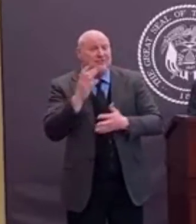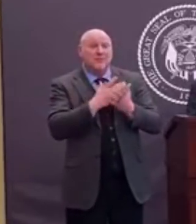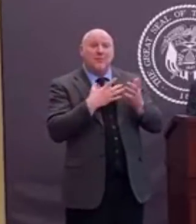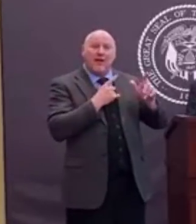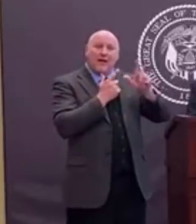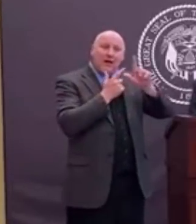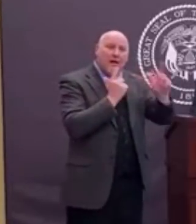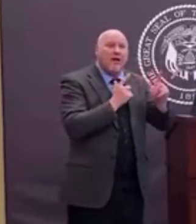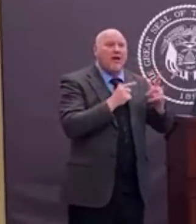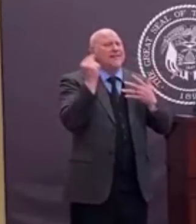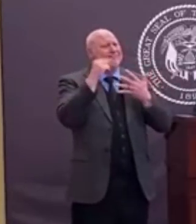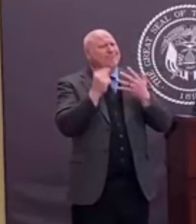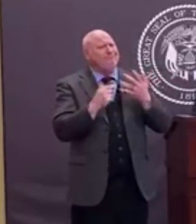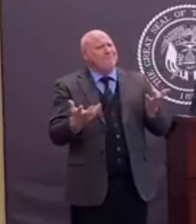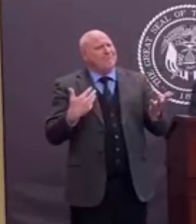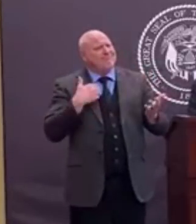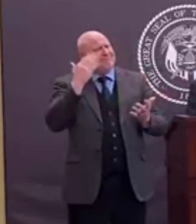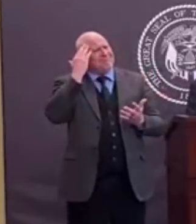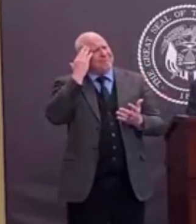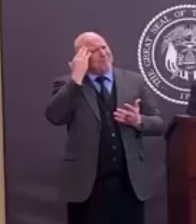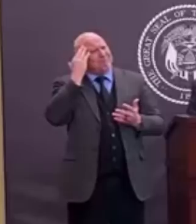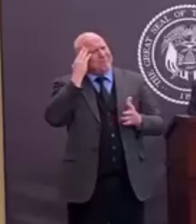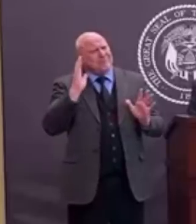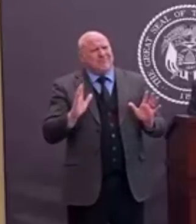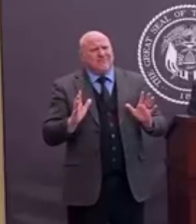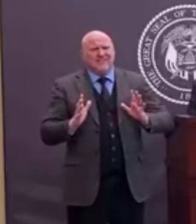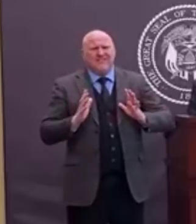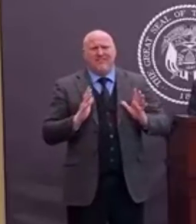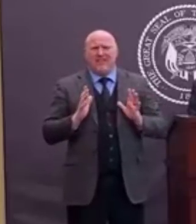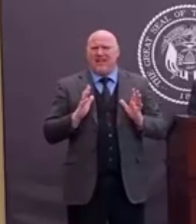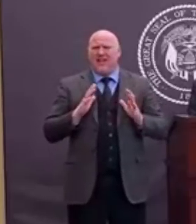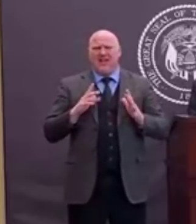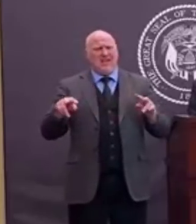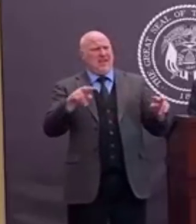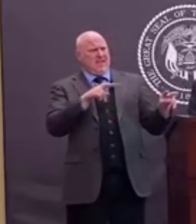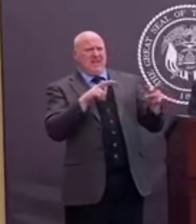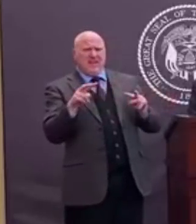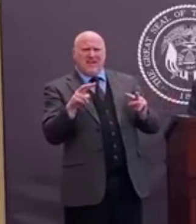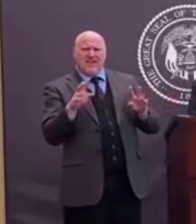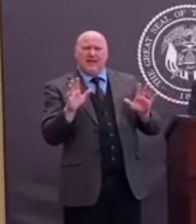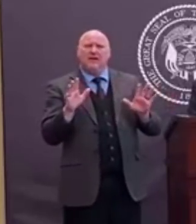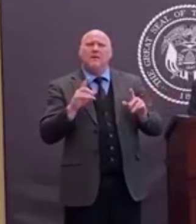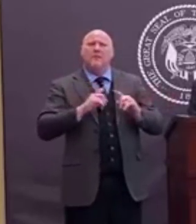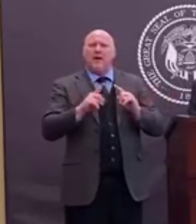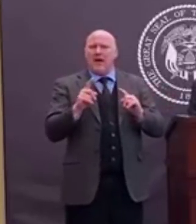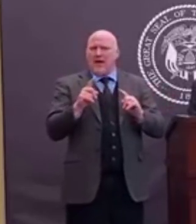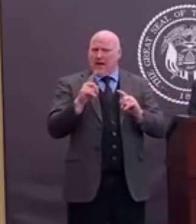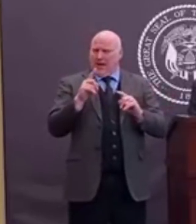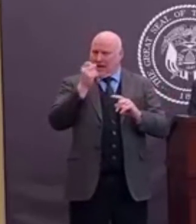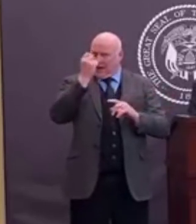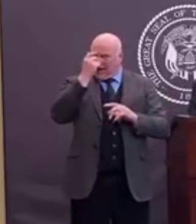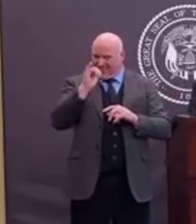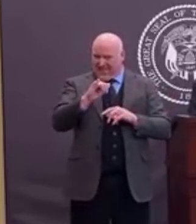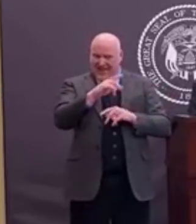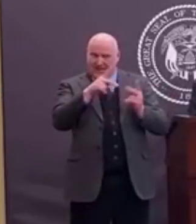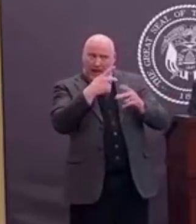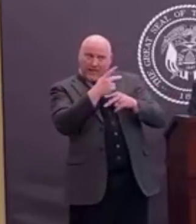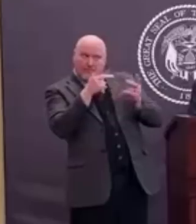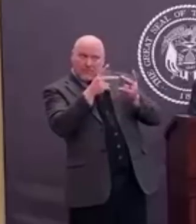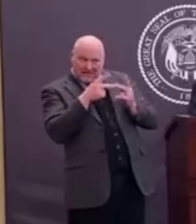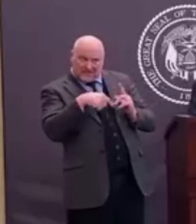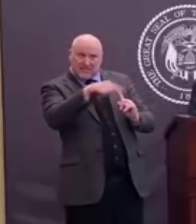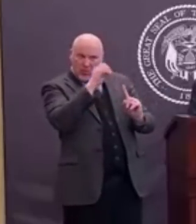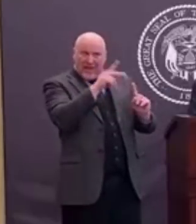There are some public parks that will work. There are some playgrounds that won't work that are in parks. So you can go to the park, but probably avoid the